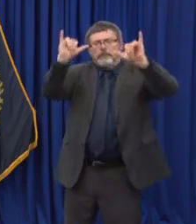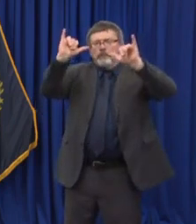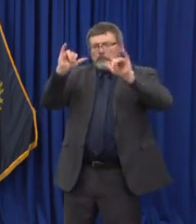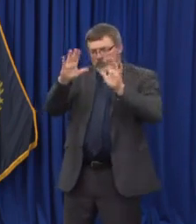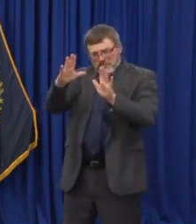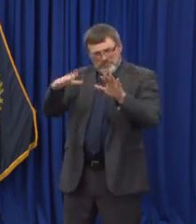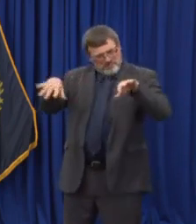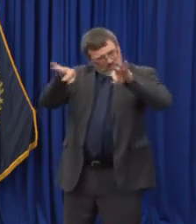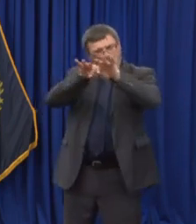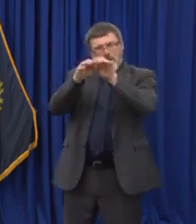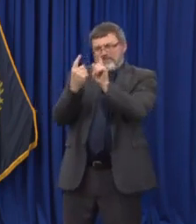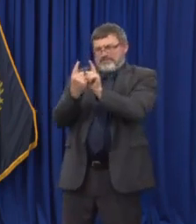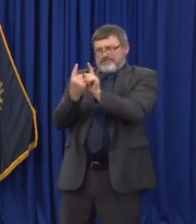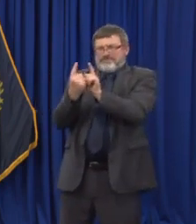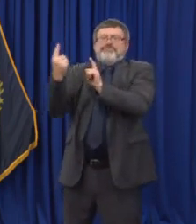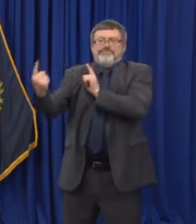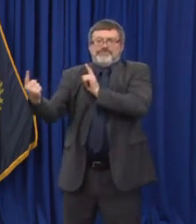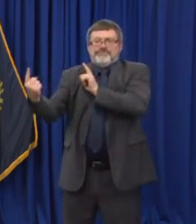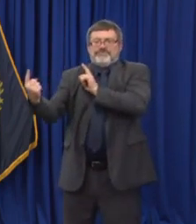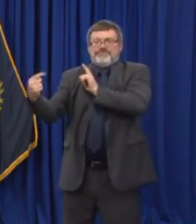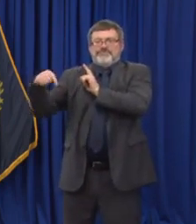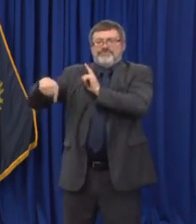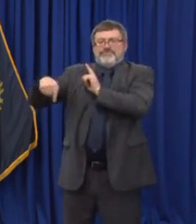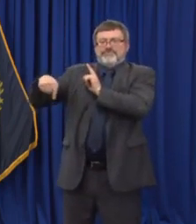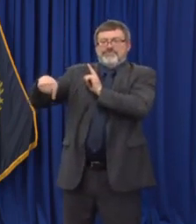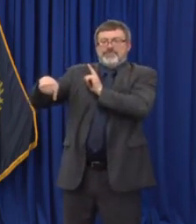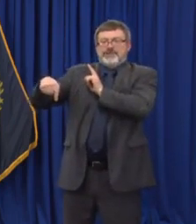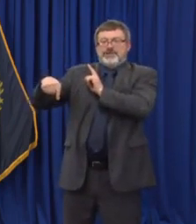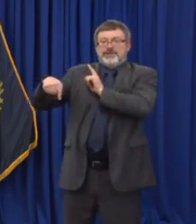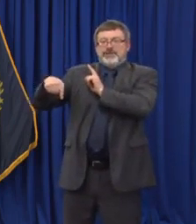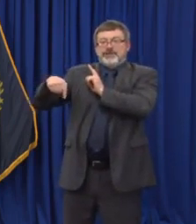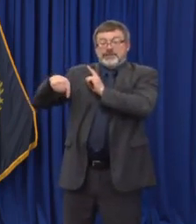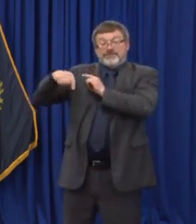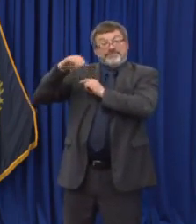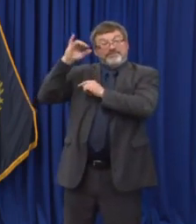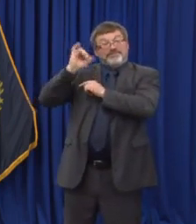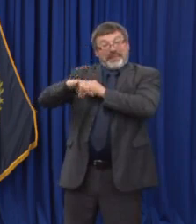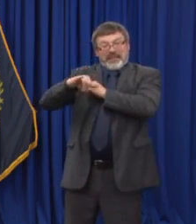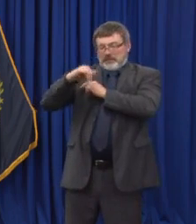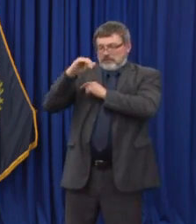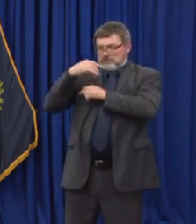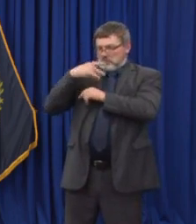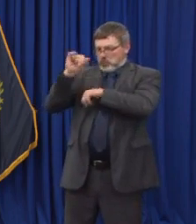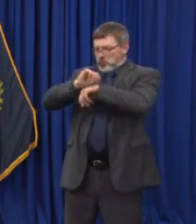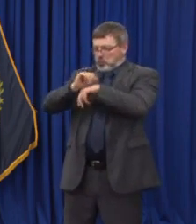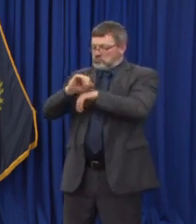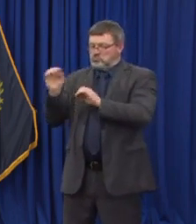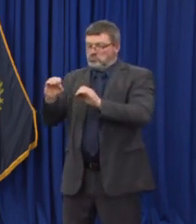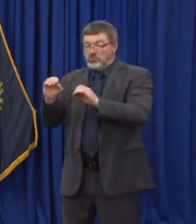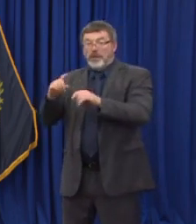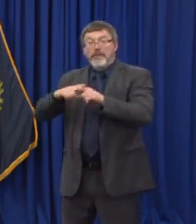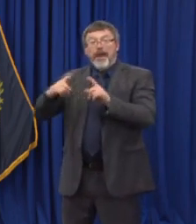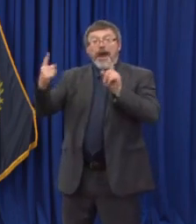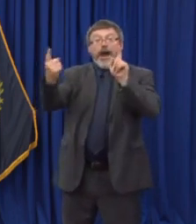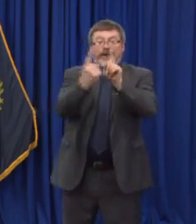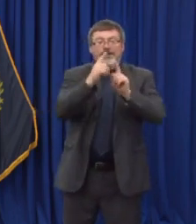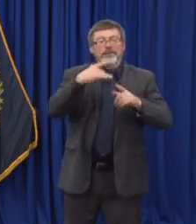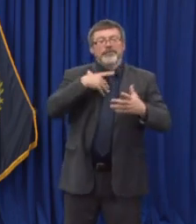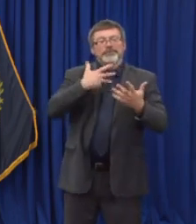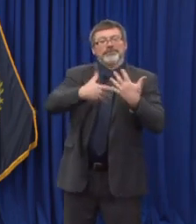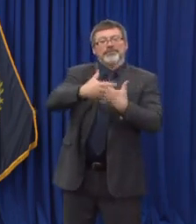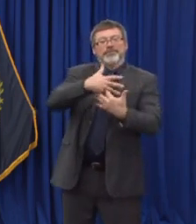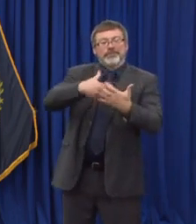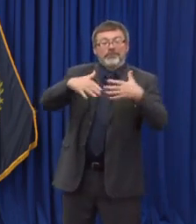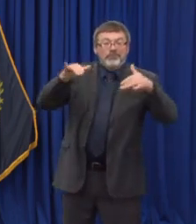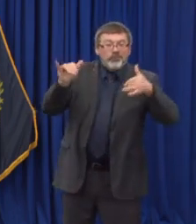is occurring in other settings including through social interactions with friends and family and in other group settings that are not work